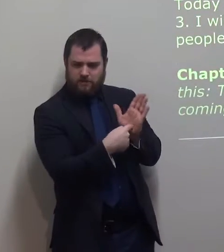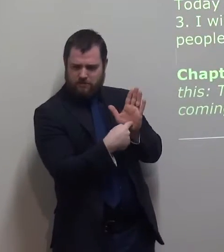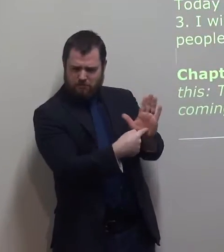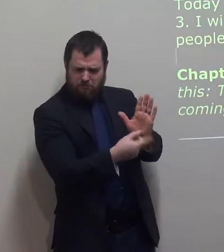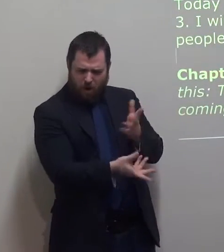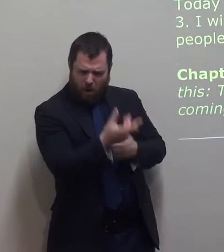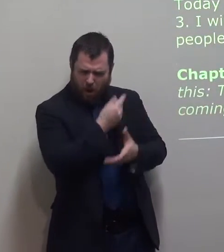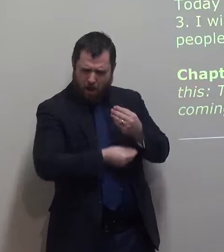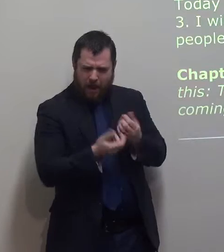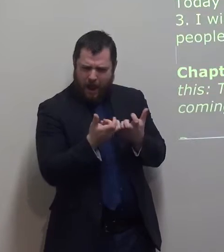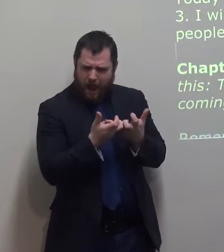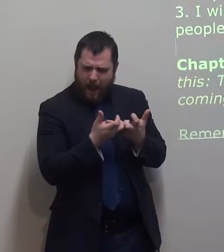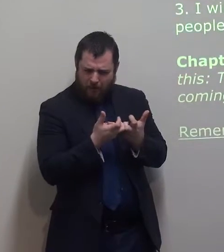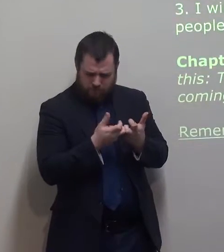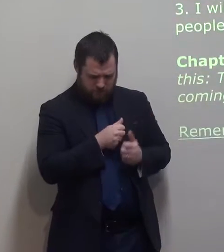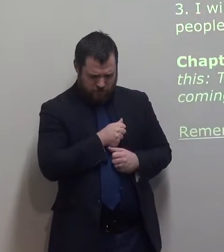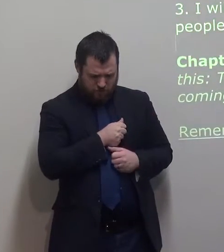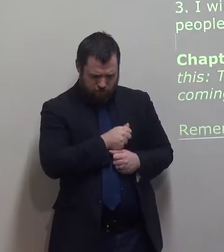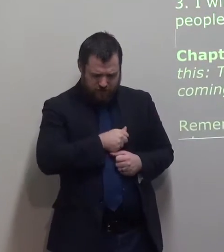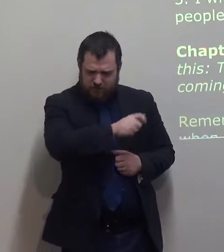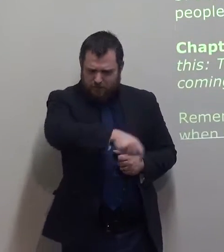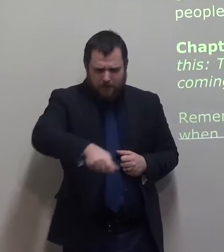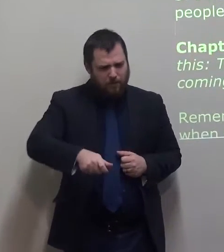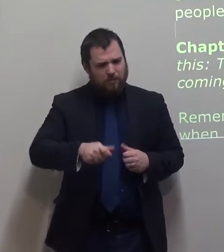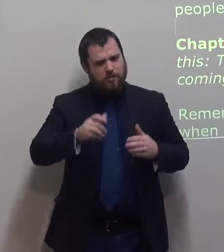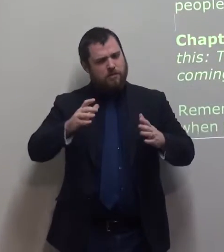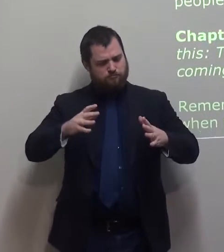I will talk about how Christian people prepare to serve God.